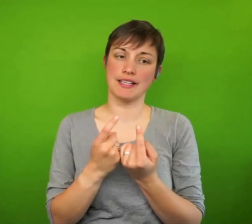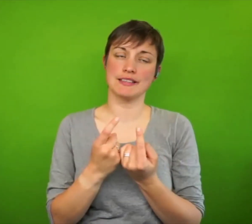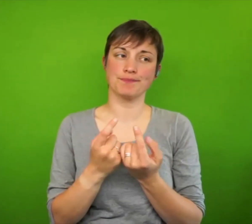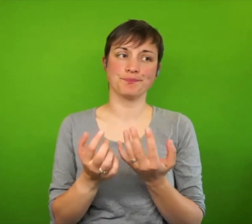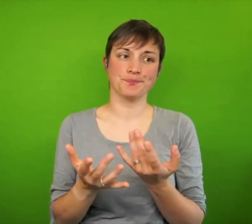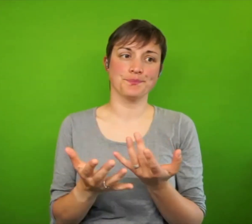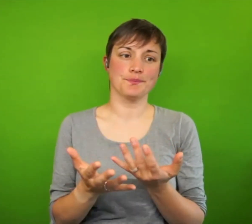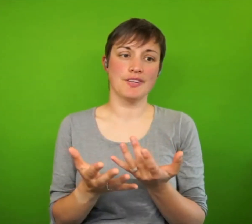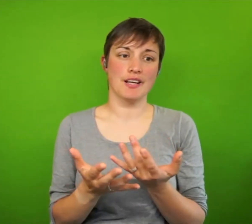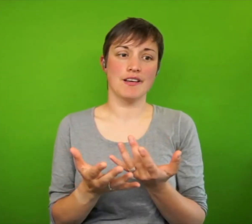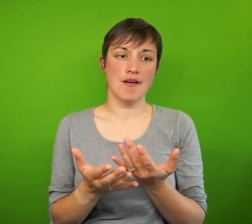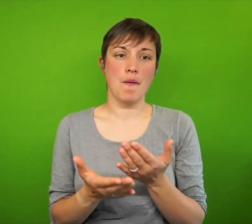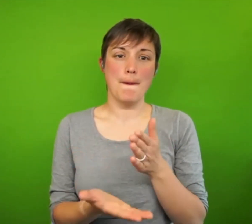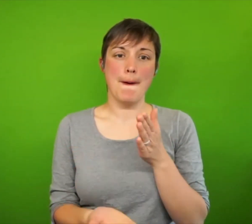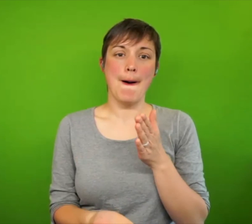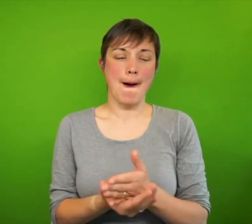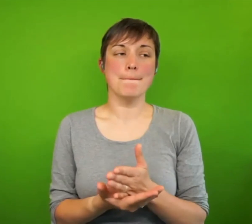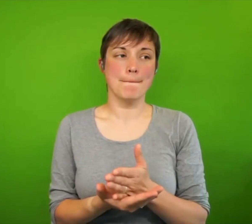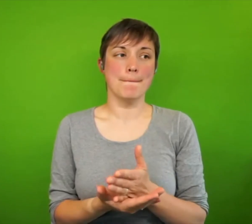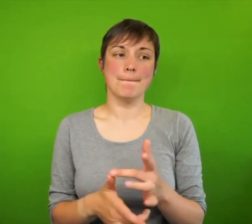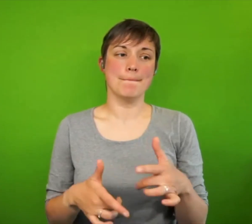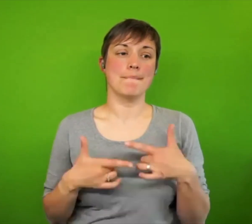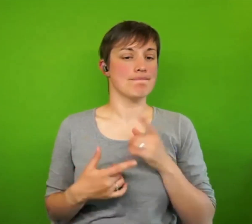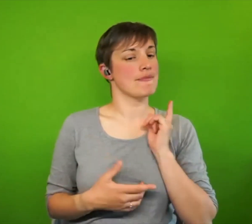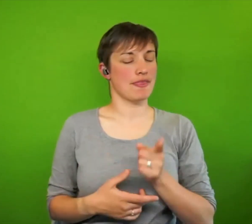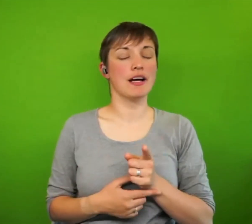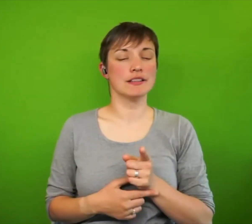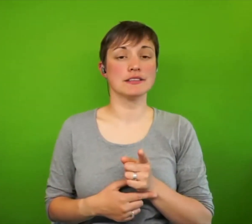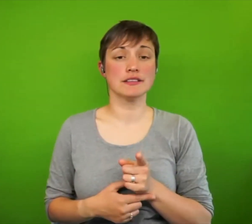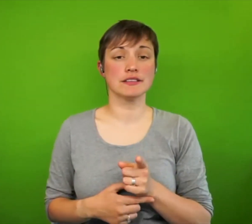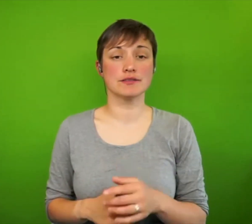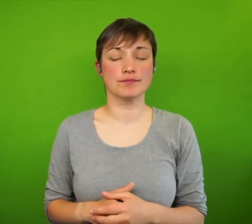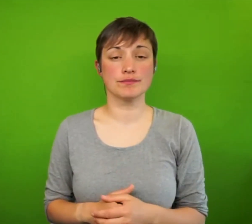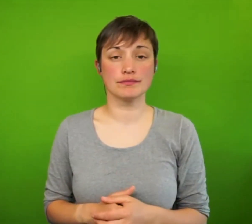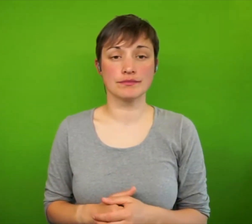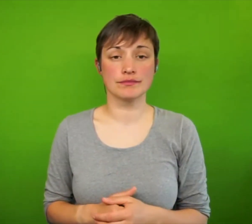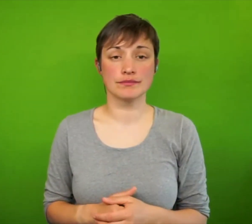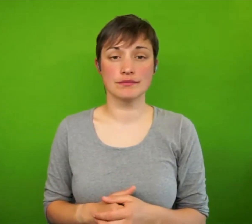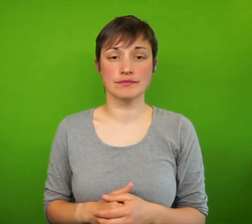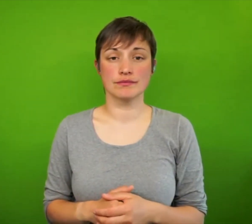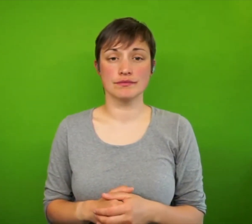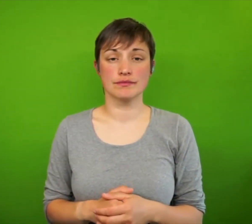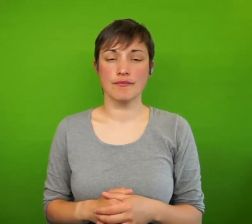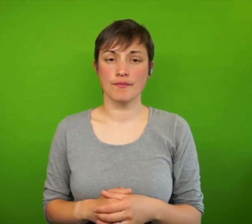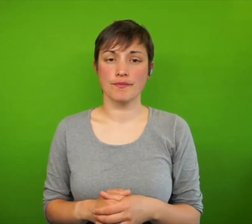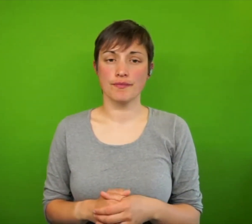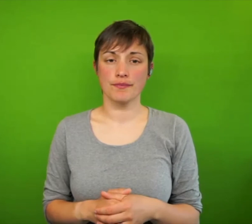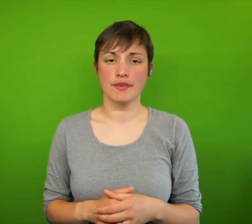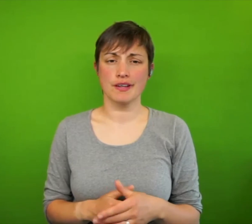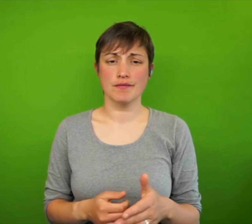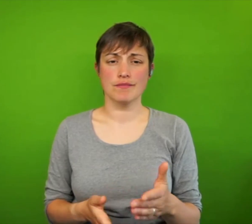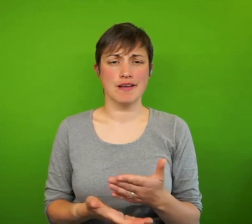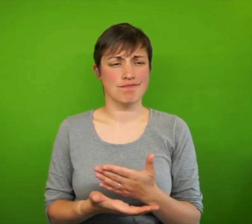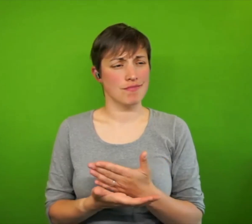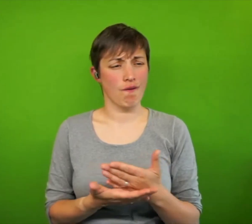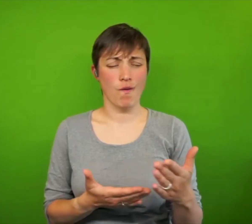that does resonate. And clearly, you know, working people like Sir Michael Marmot shows a relationship